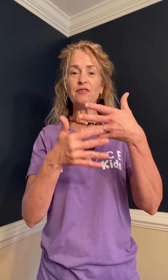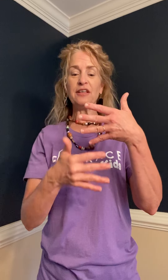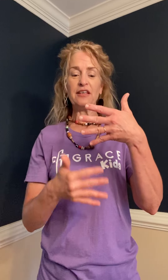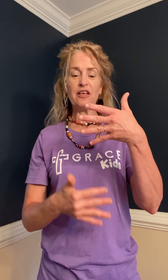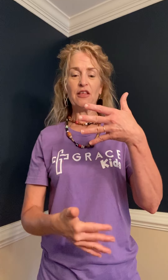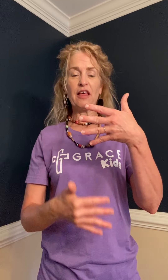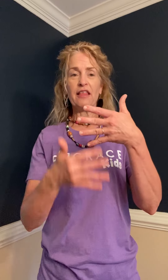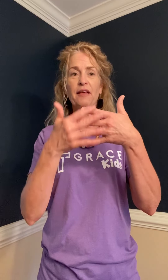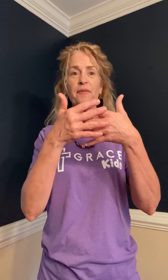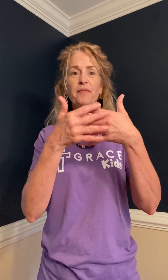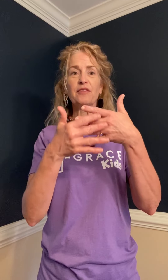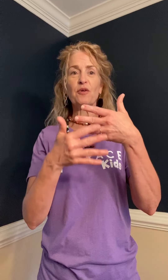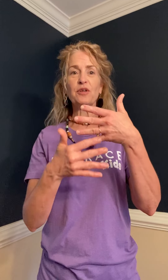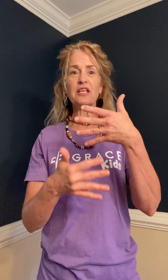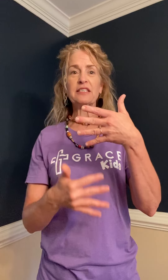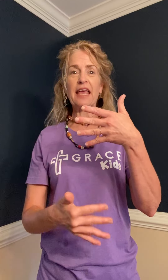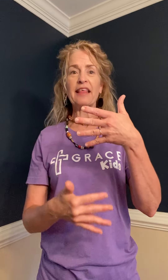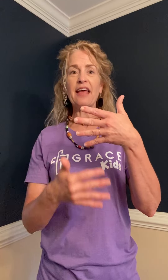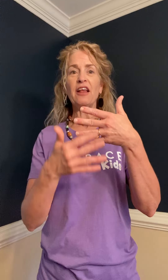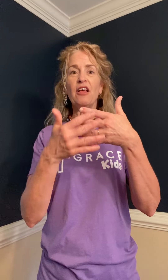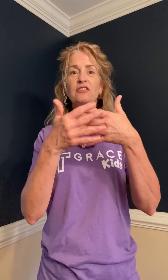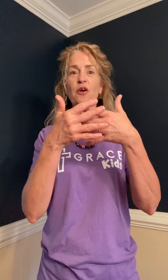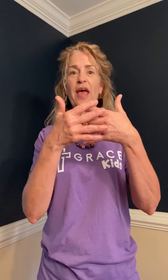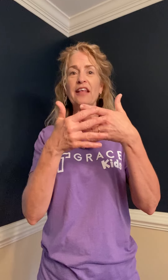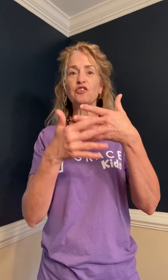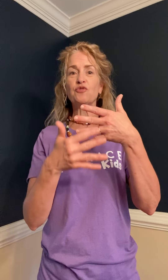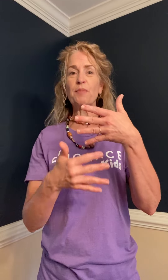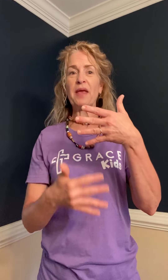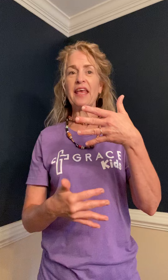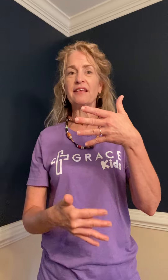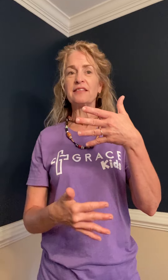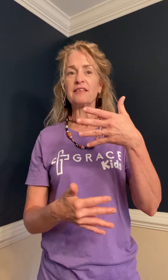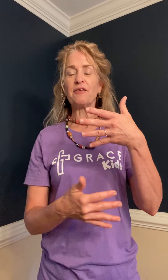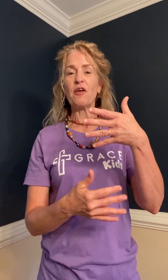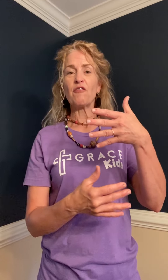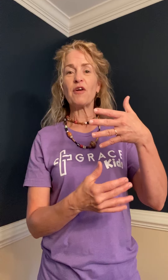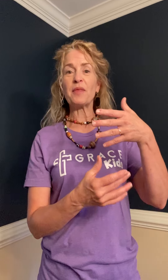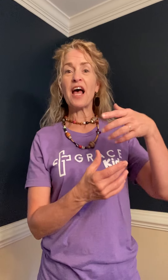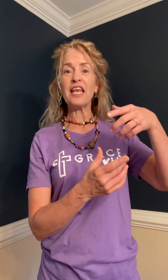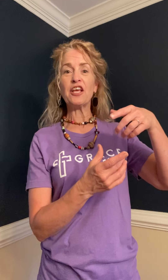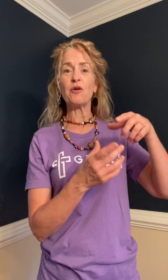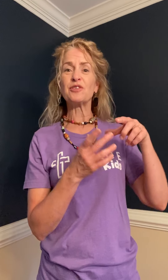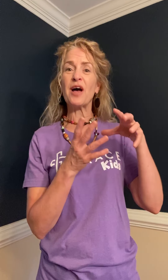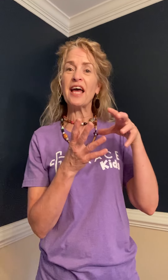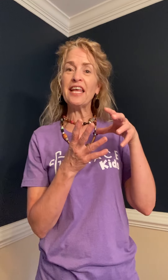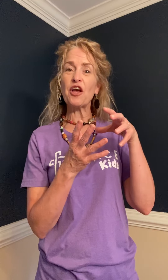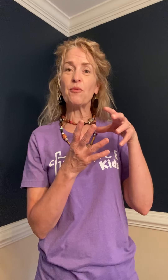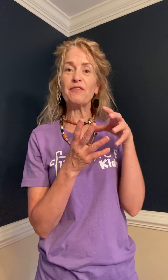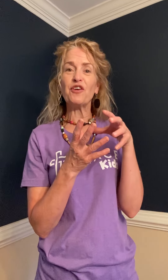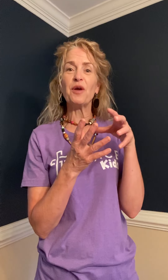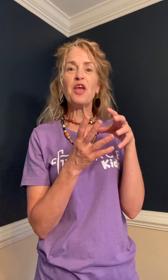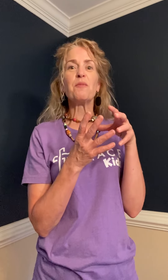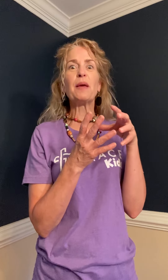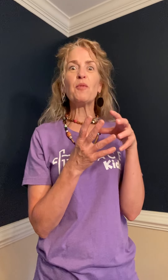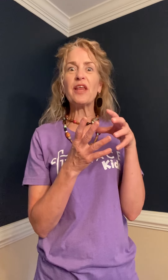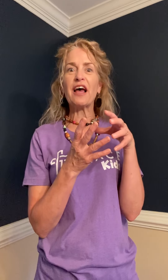so we're saying that so and drippings from the honeycomb so honeycomb if you maybe want to